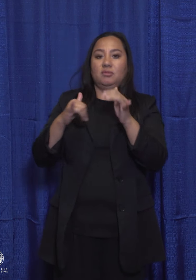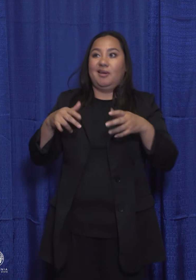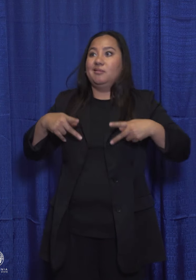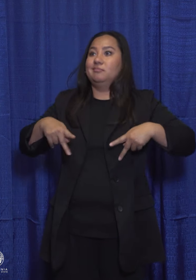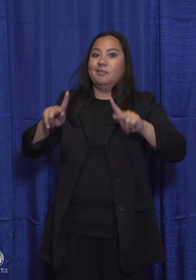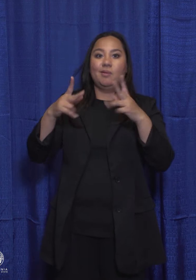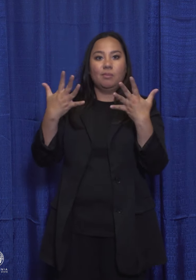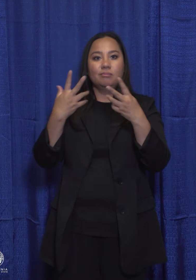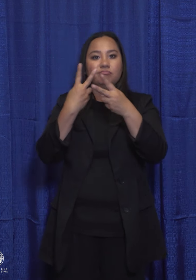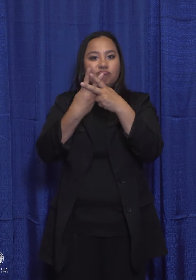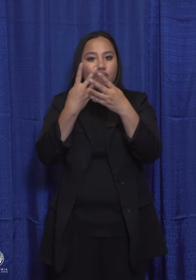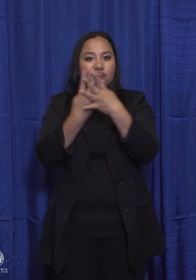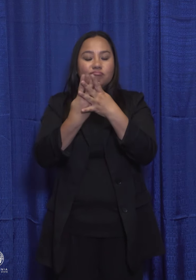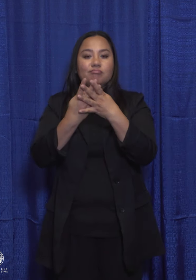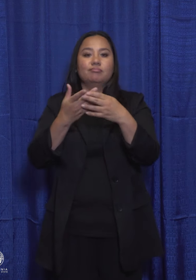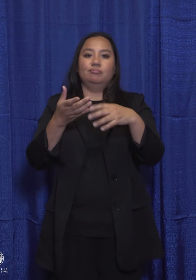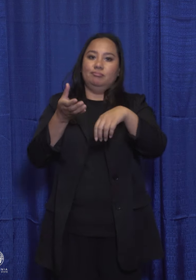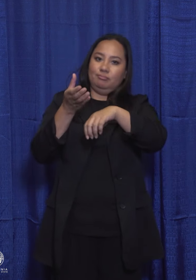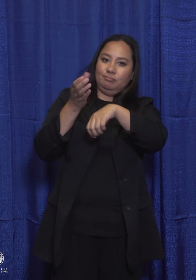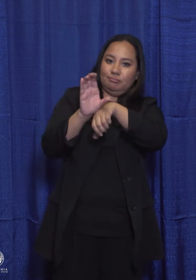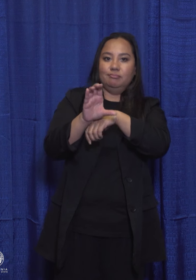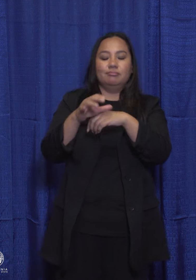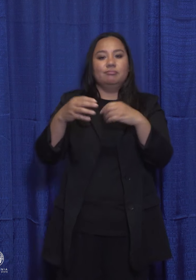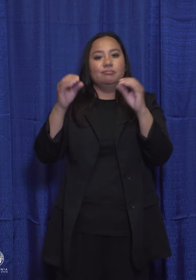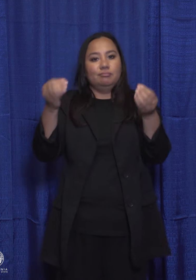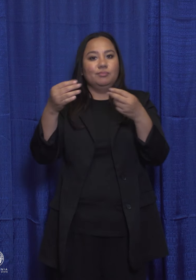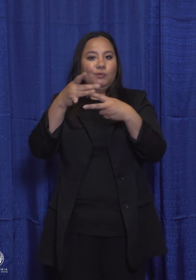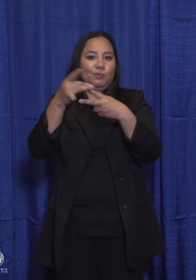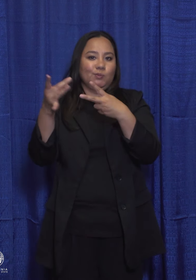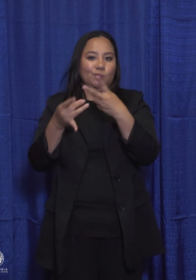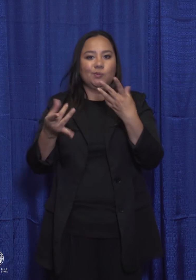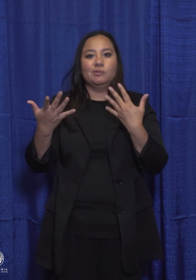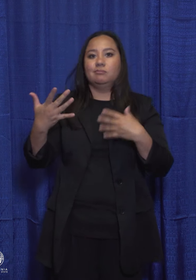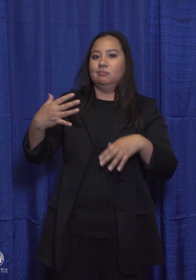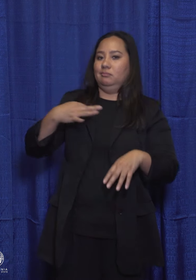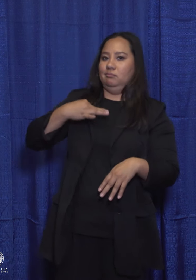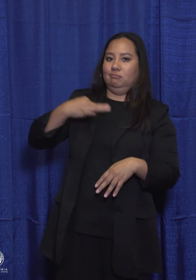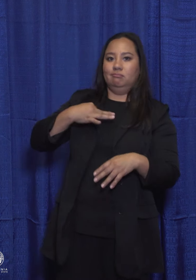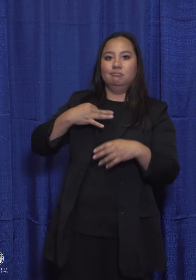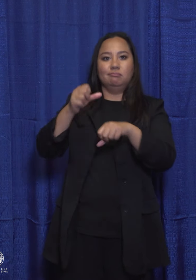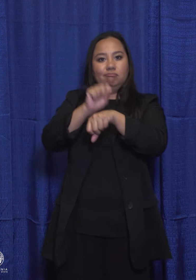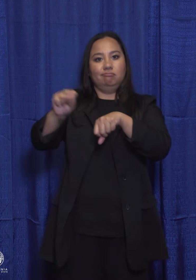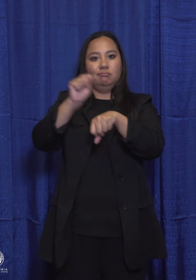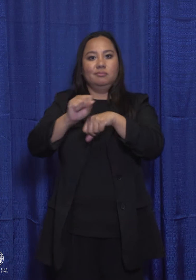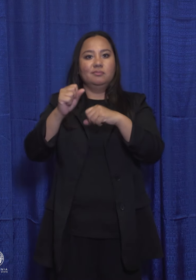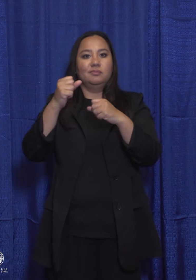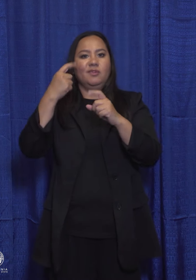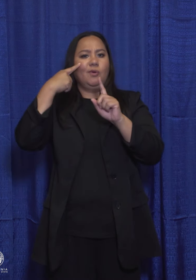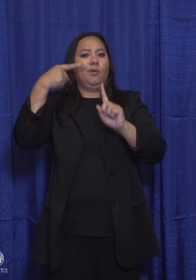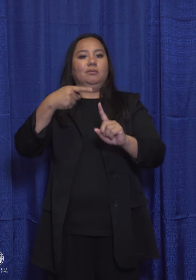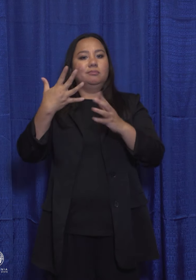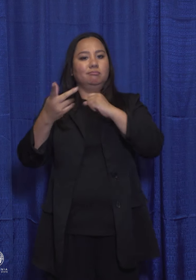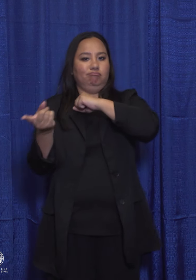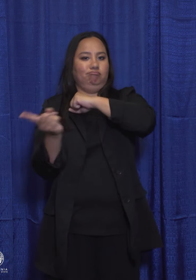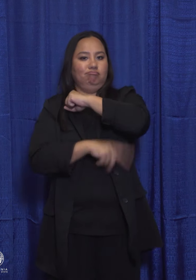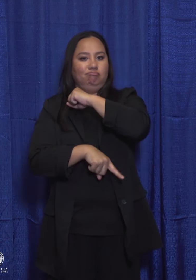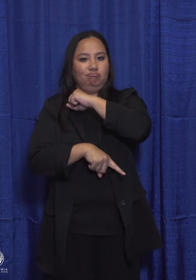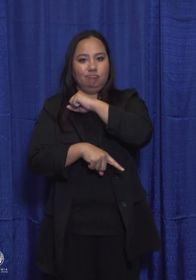that allows jails and prisons to impose involuntary servitude to punish crime,